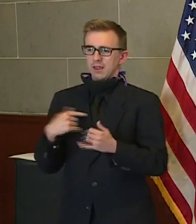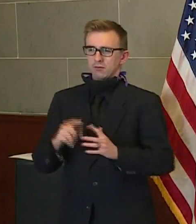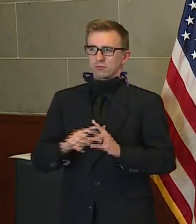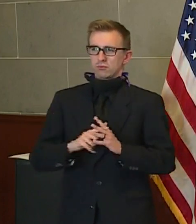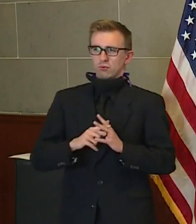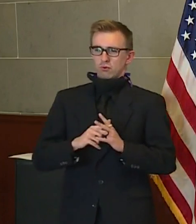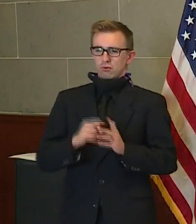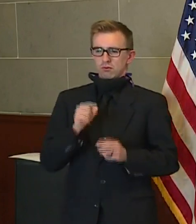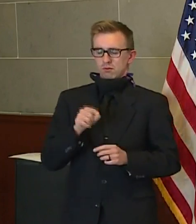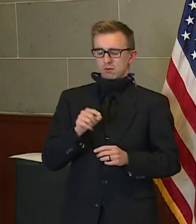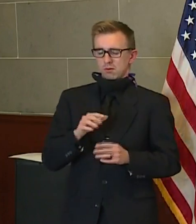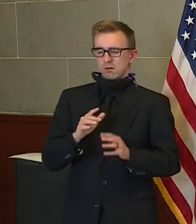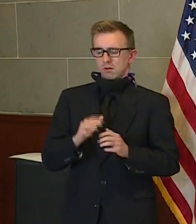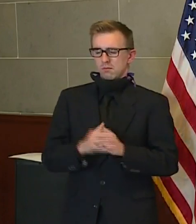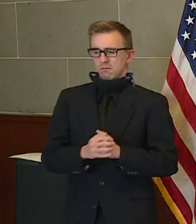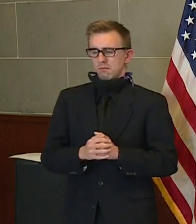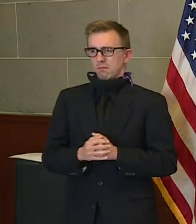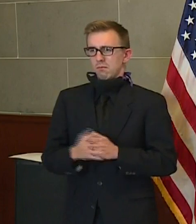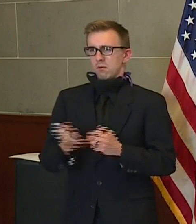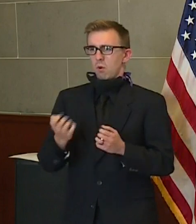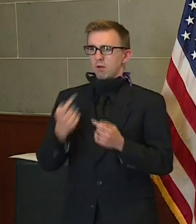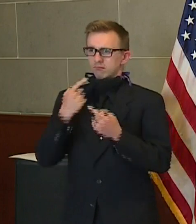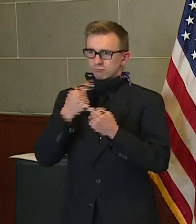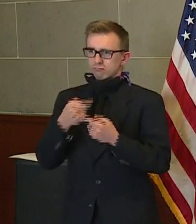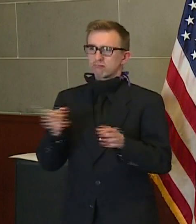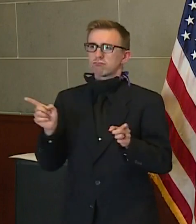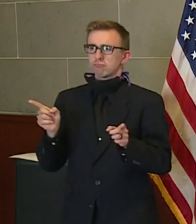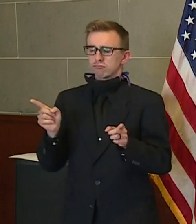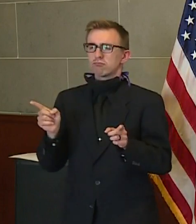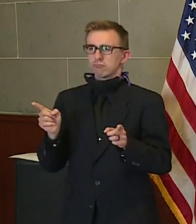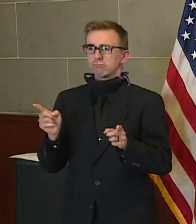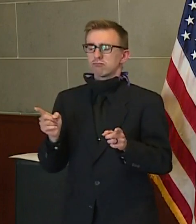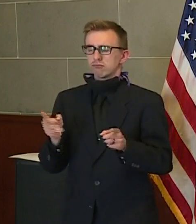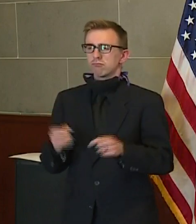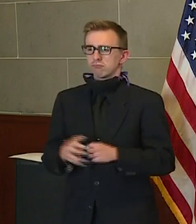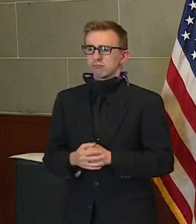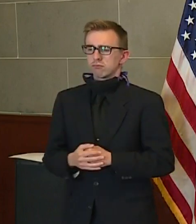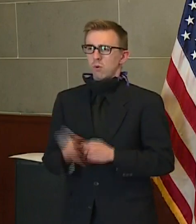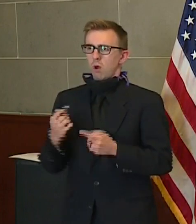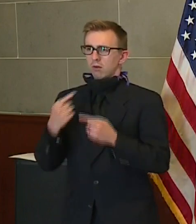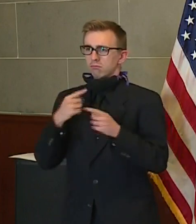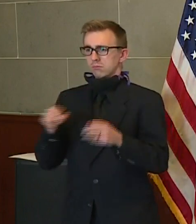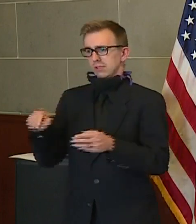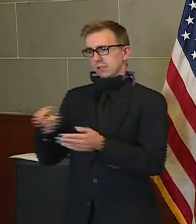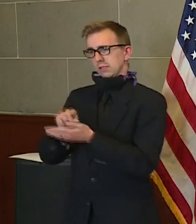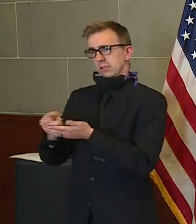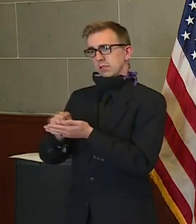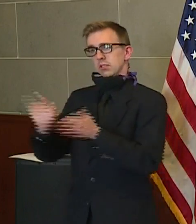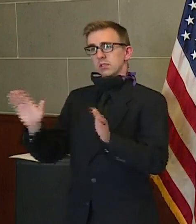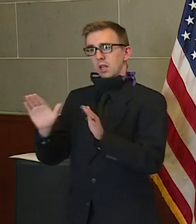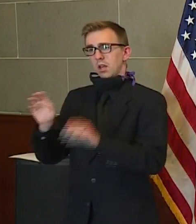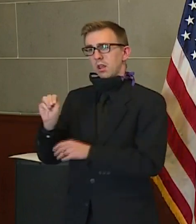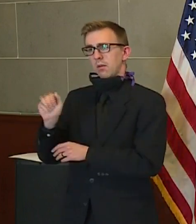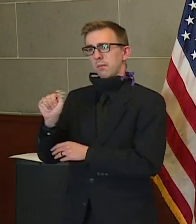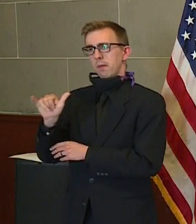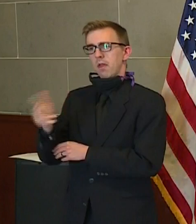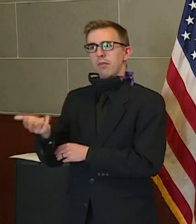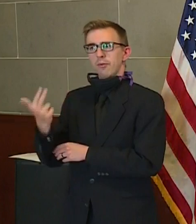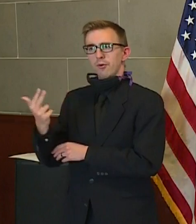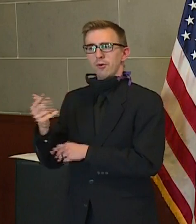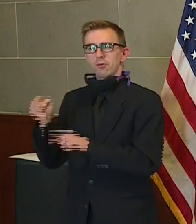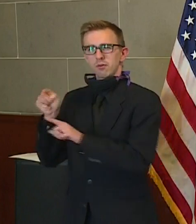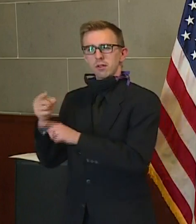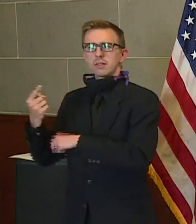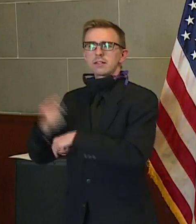I would like to make a declaration. I would like to declare Sunday, May the 3rd, as a day of